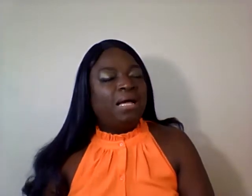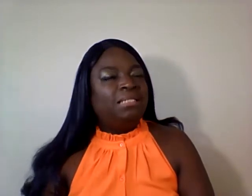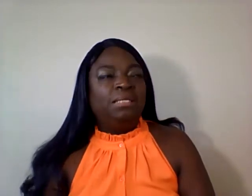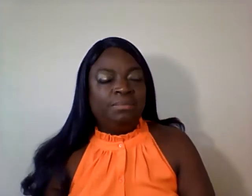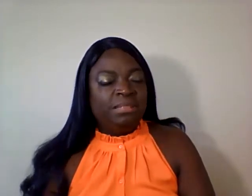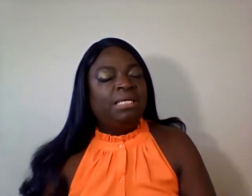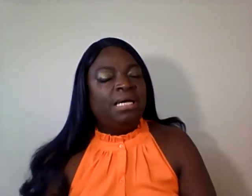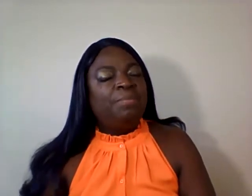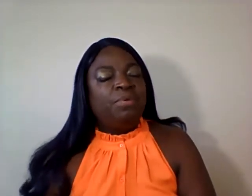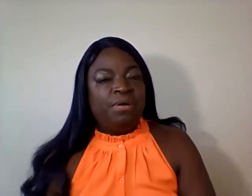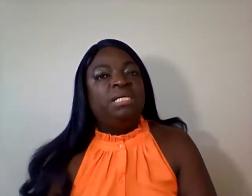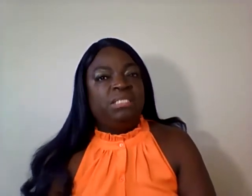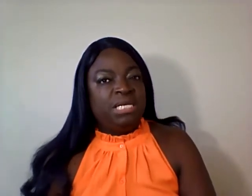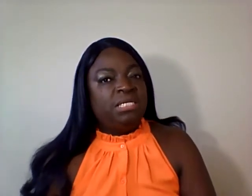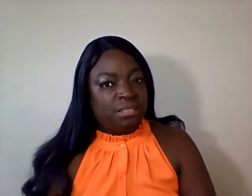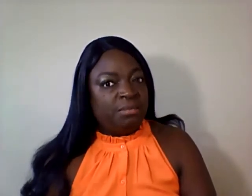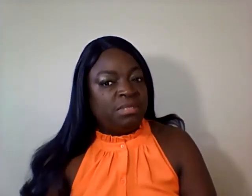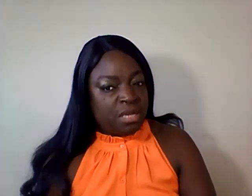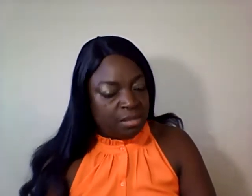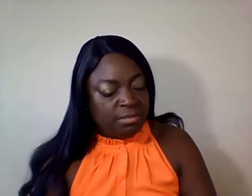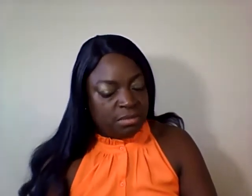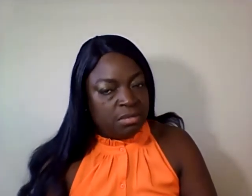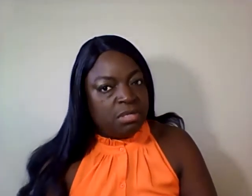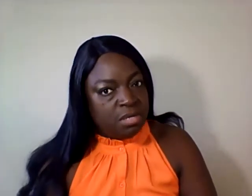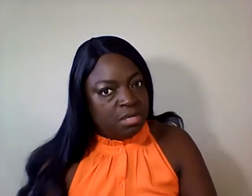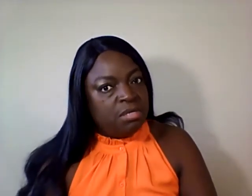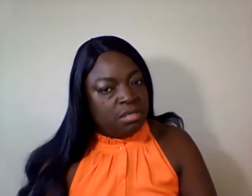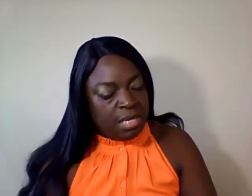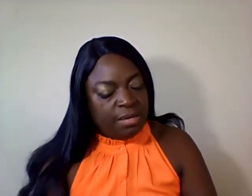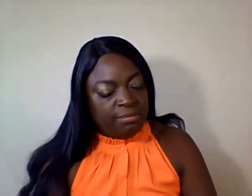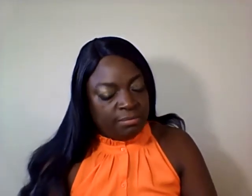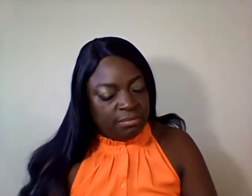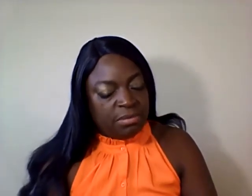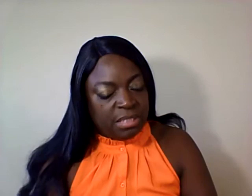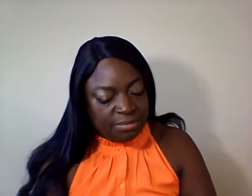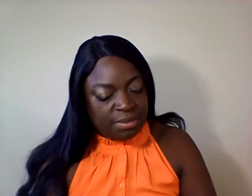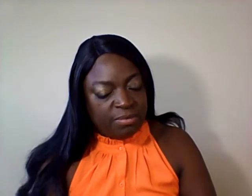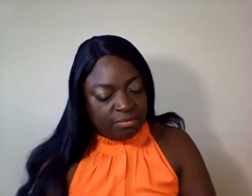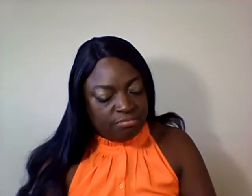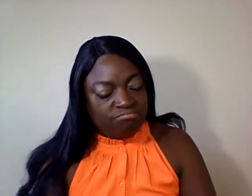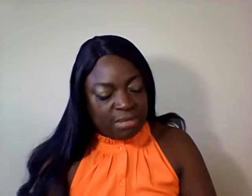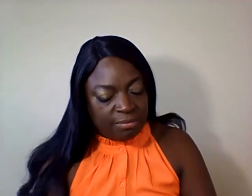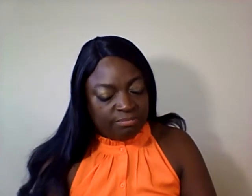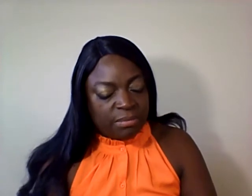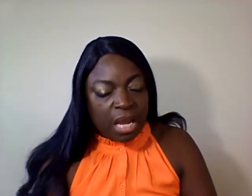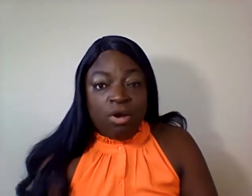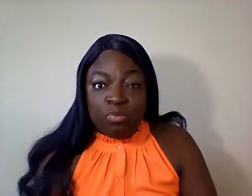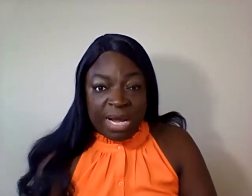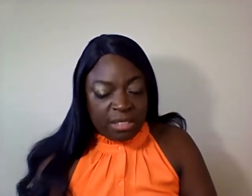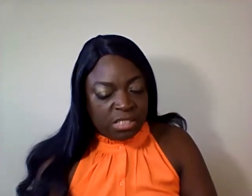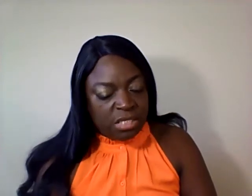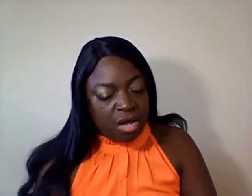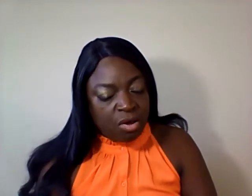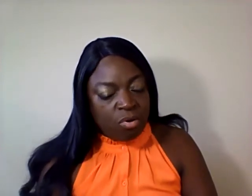I procrastinate sometimes. Yeah. That's my favorite. Rain or snow?